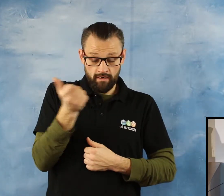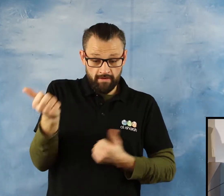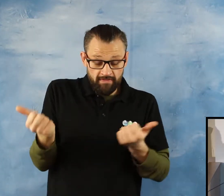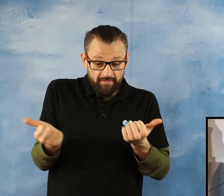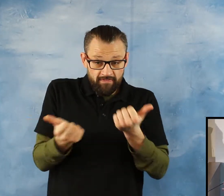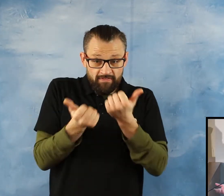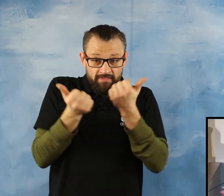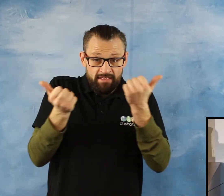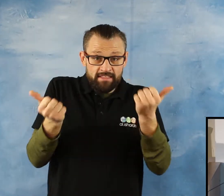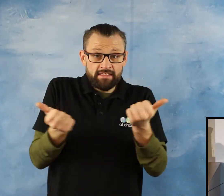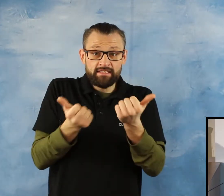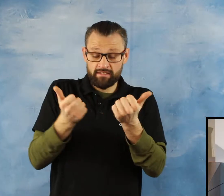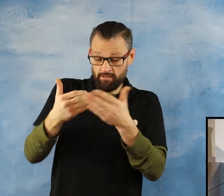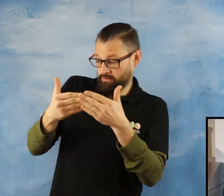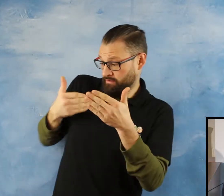We are praying janazah of six people today.